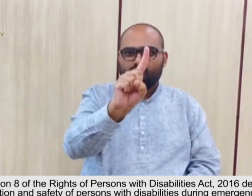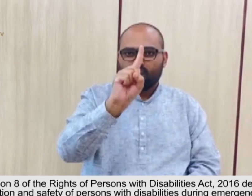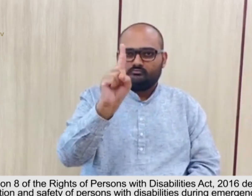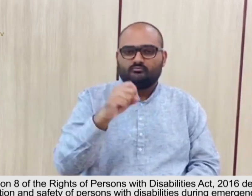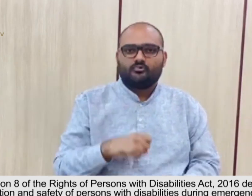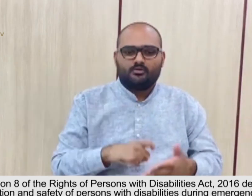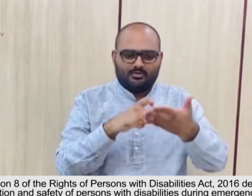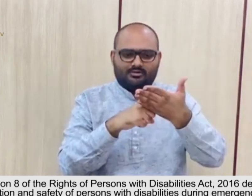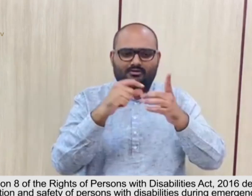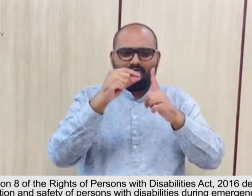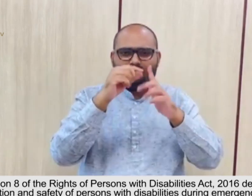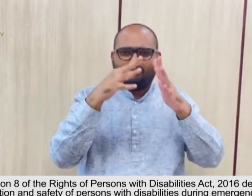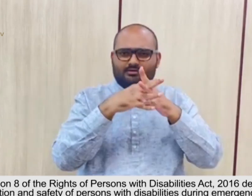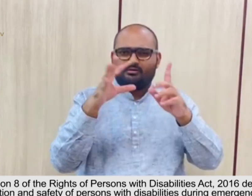10.11